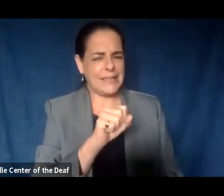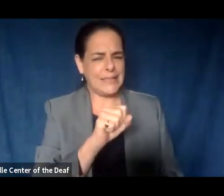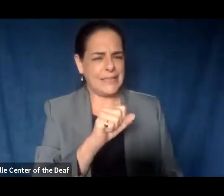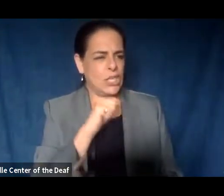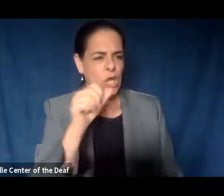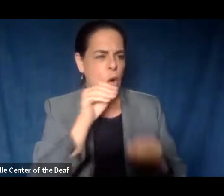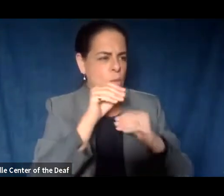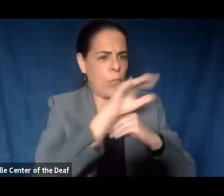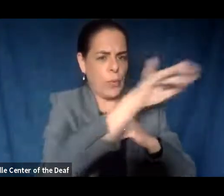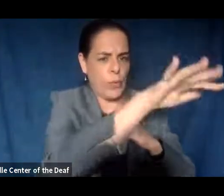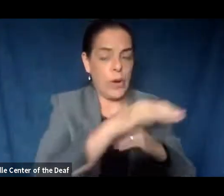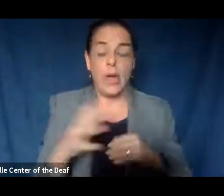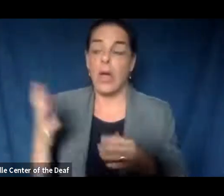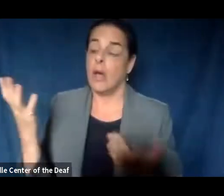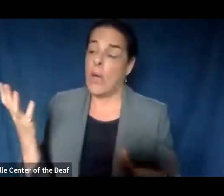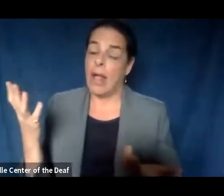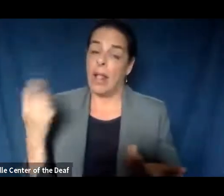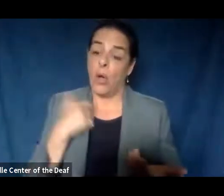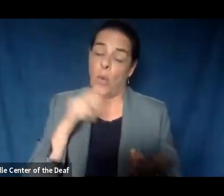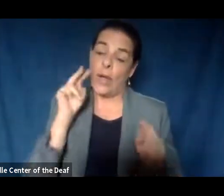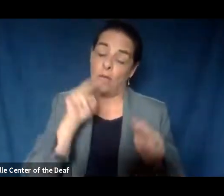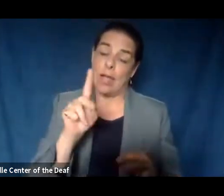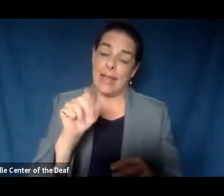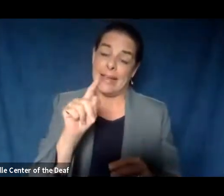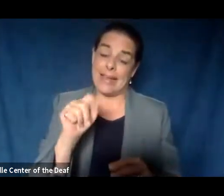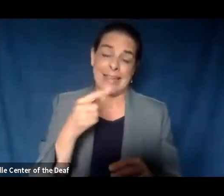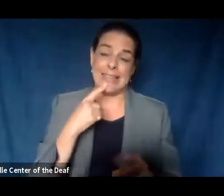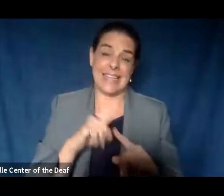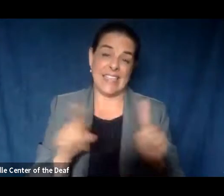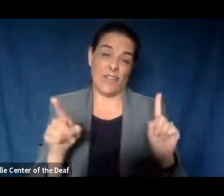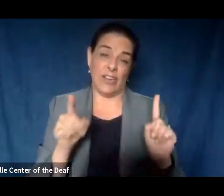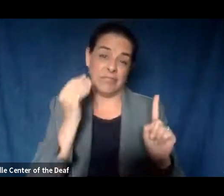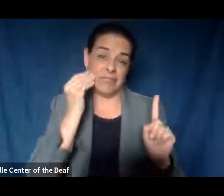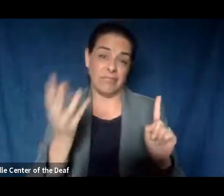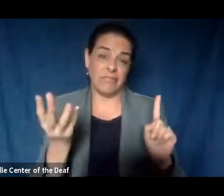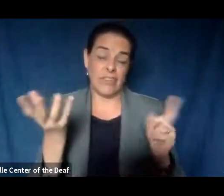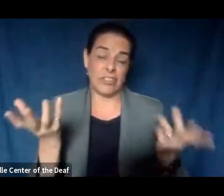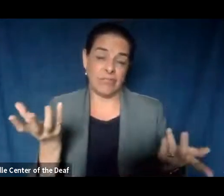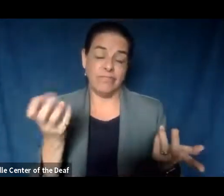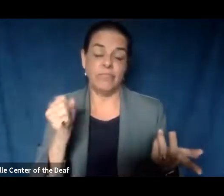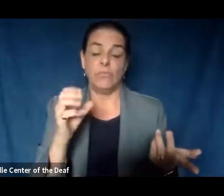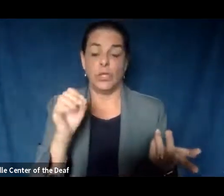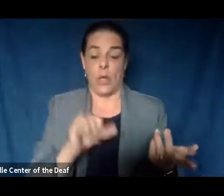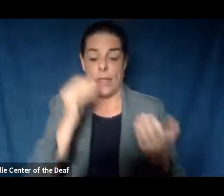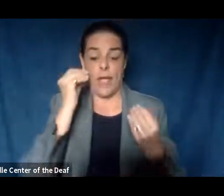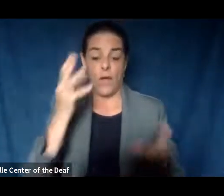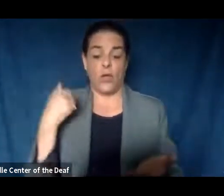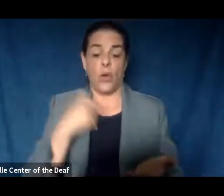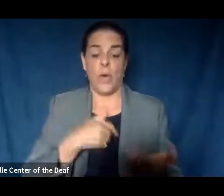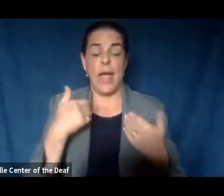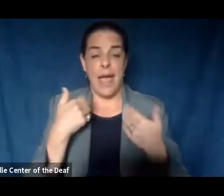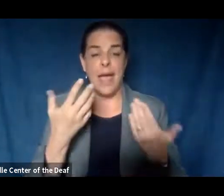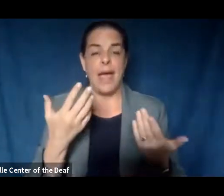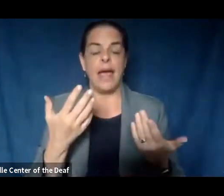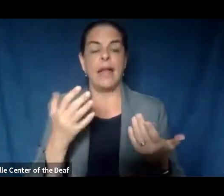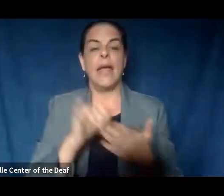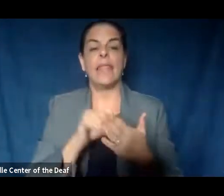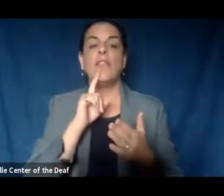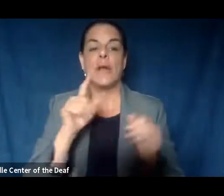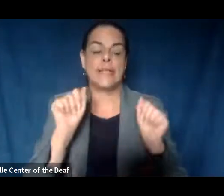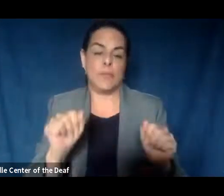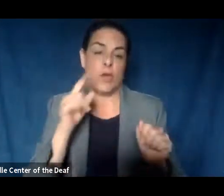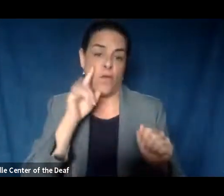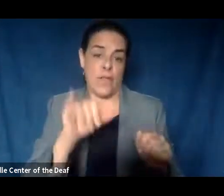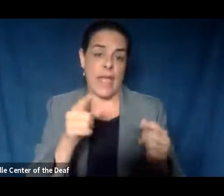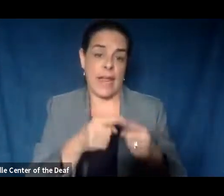We've seen studies, we've looked at data that said different things. So the data that we had did say that there's the potential for that